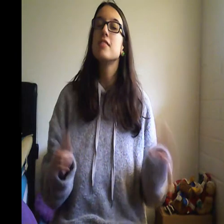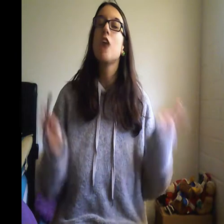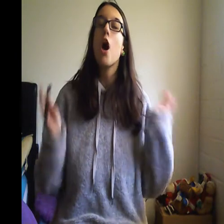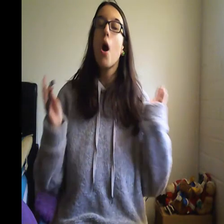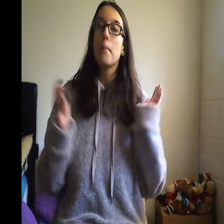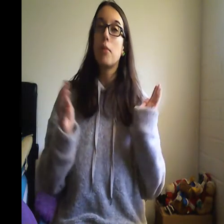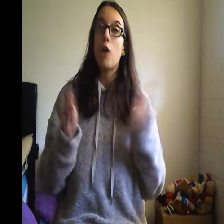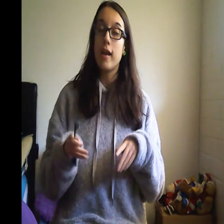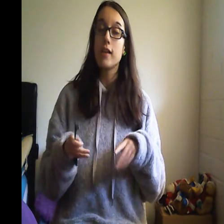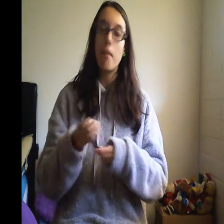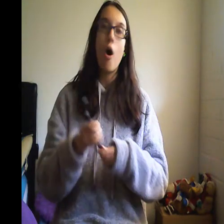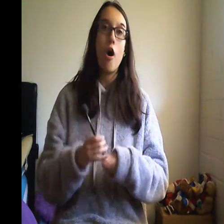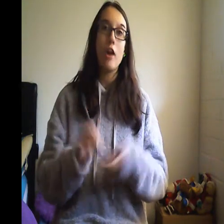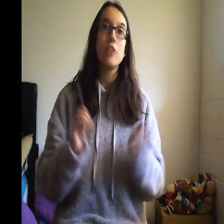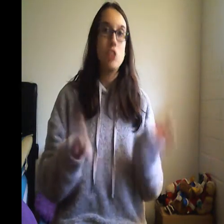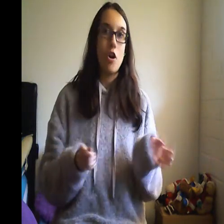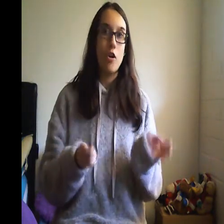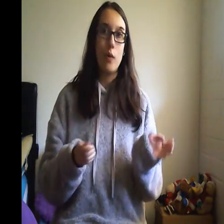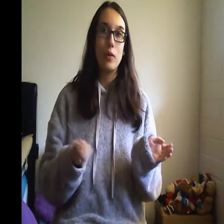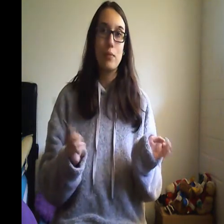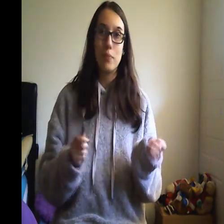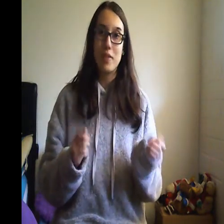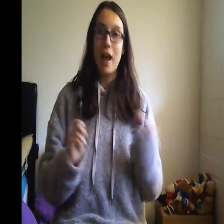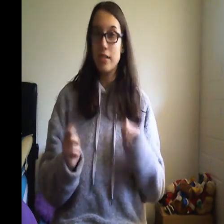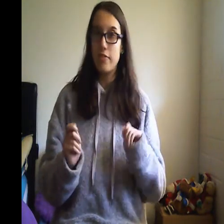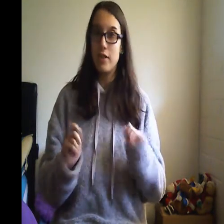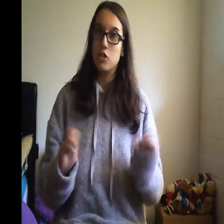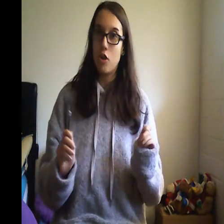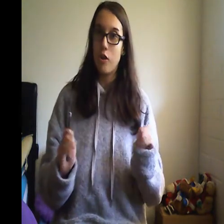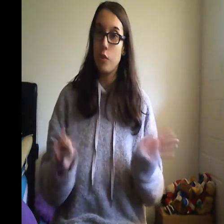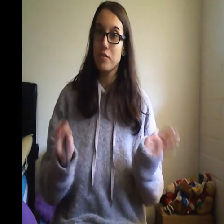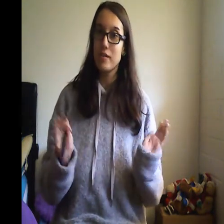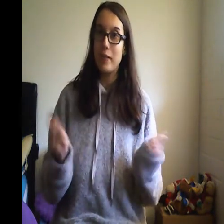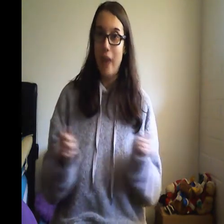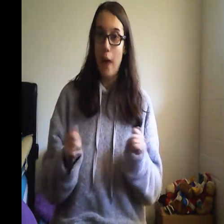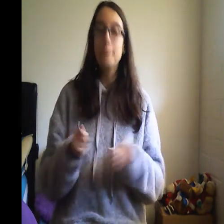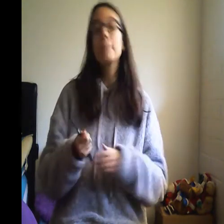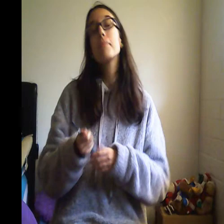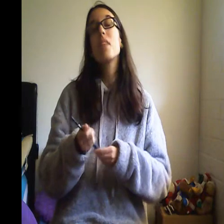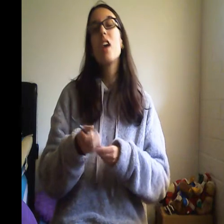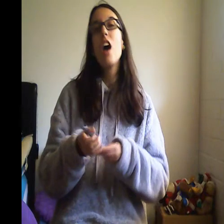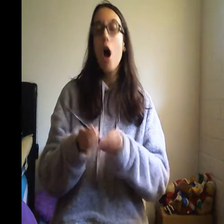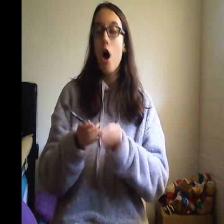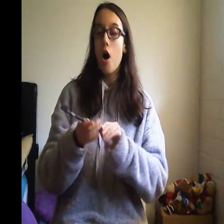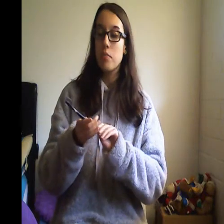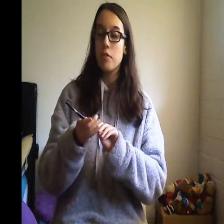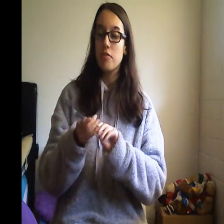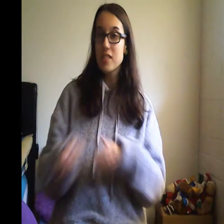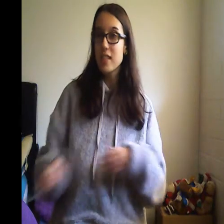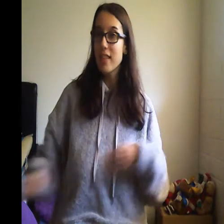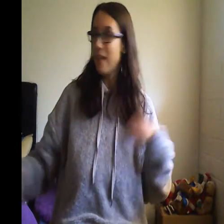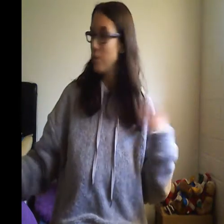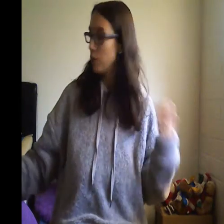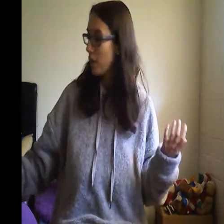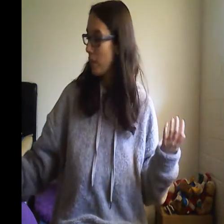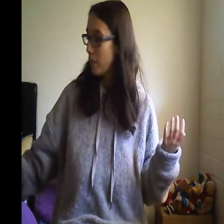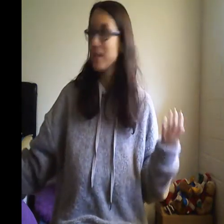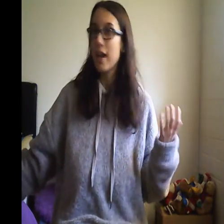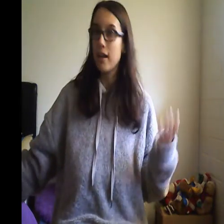products are charcoal with activated charcoal so um the first thing that i do like about this handle